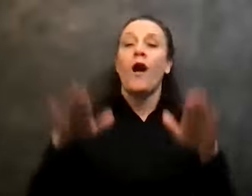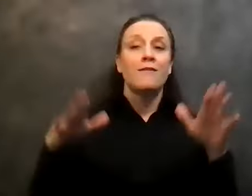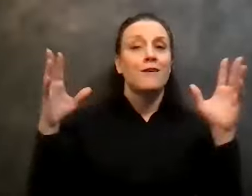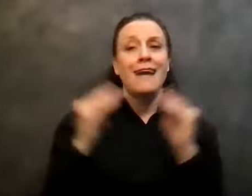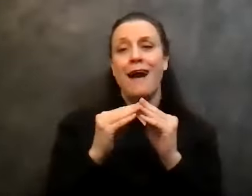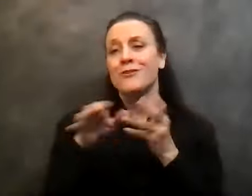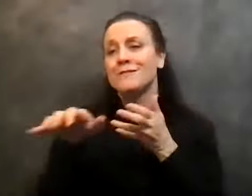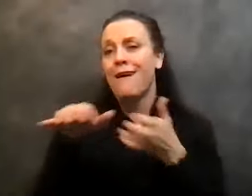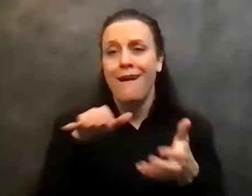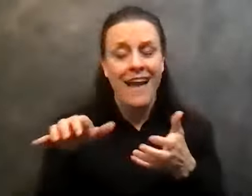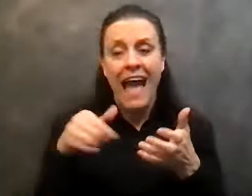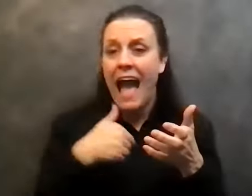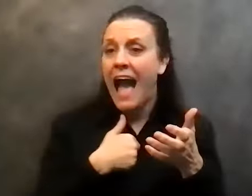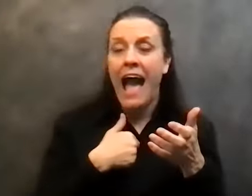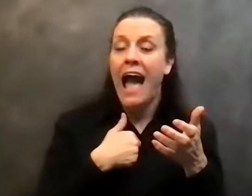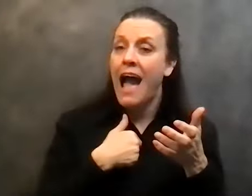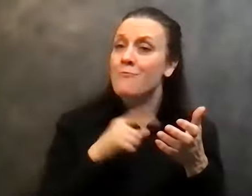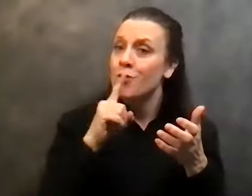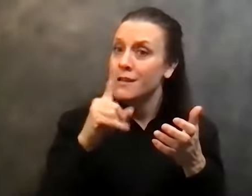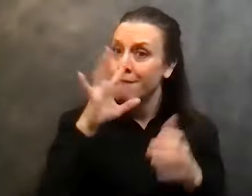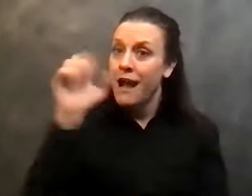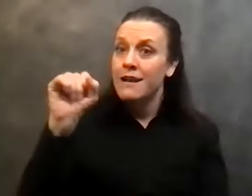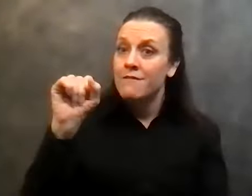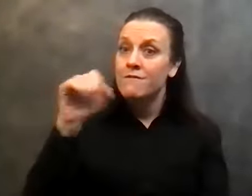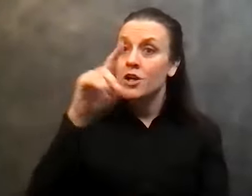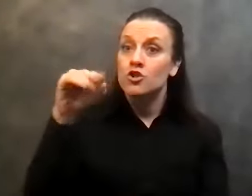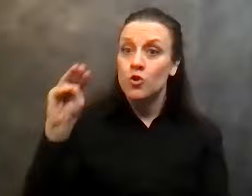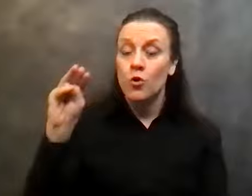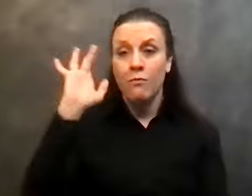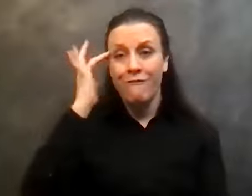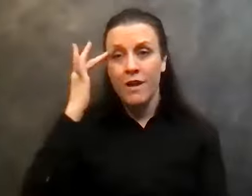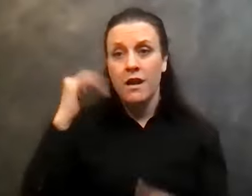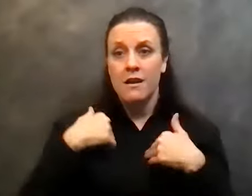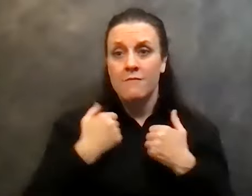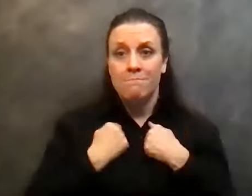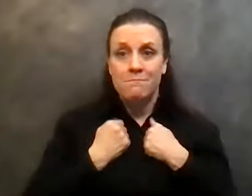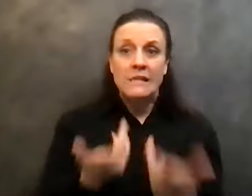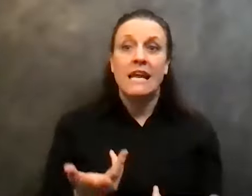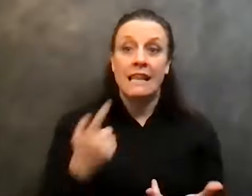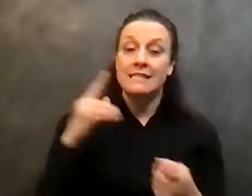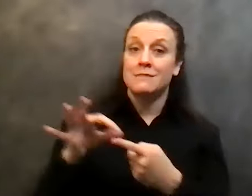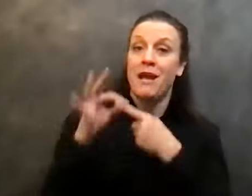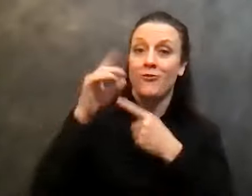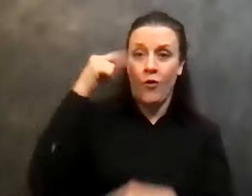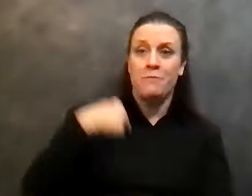I, I, I'm, I'm particularly fond of kazoo playing, you know, so this is, this is special for me. And, uh, and,